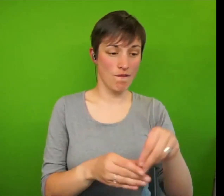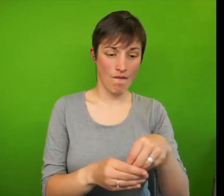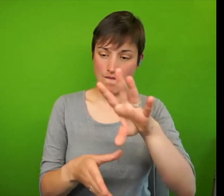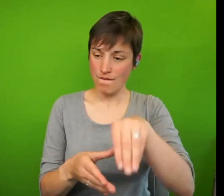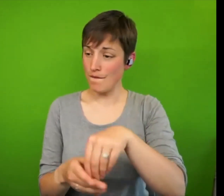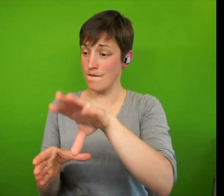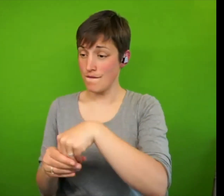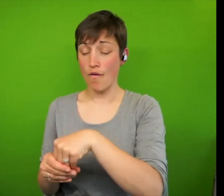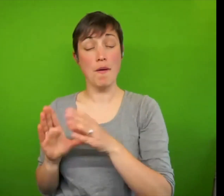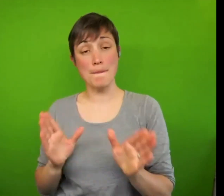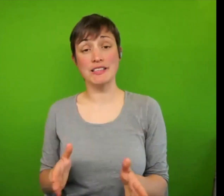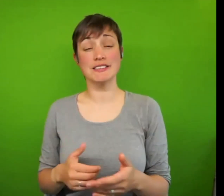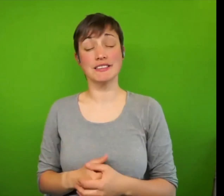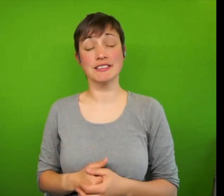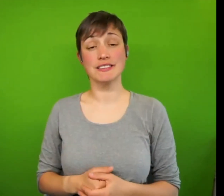working.